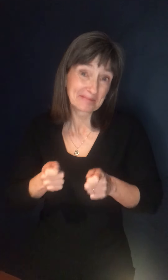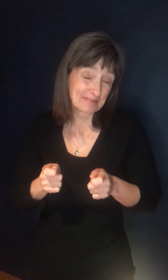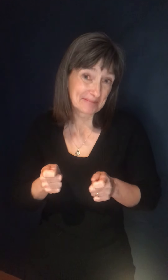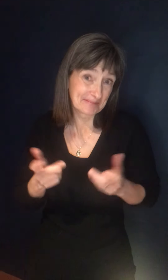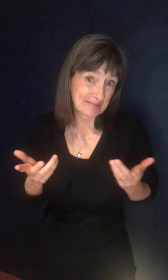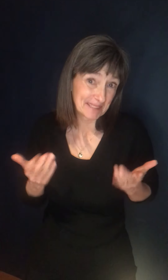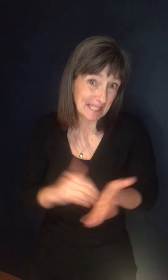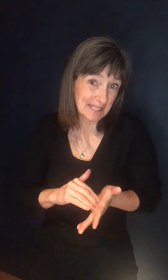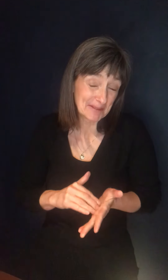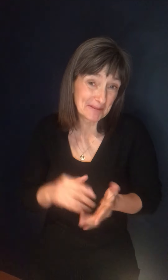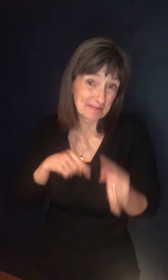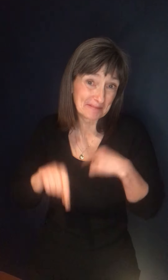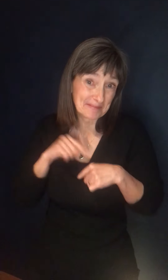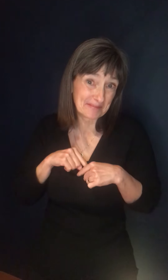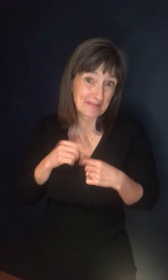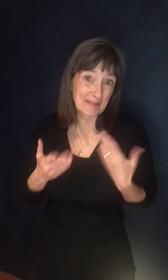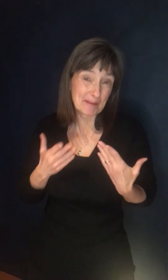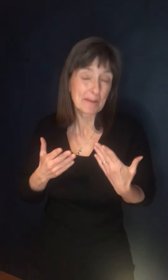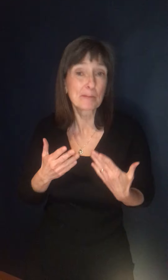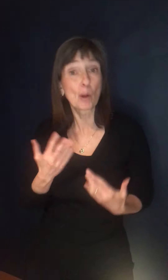that's, that's the reason why we're waiting is the two weeks.